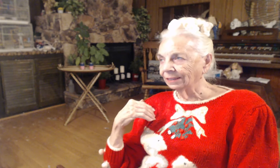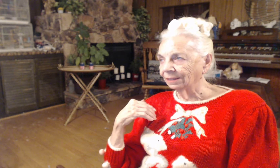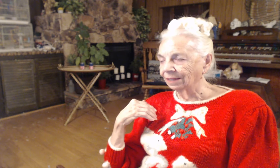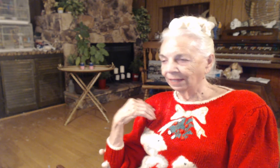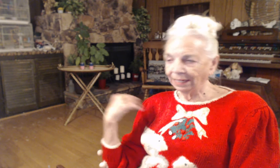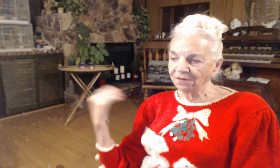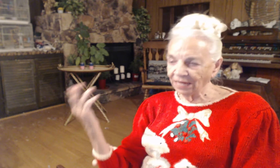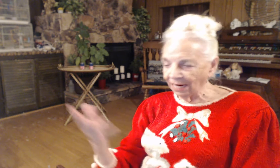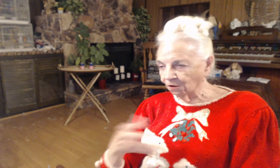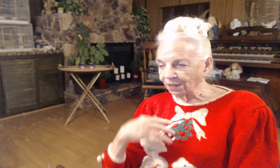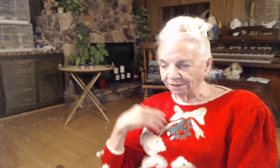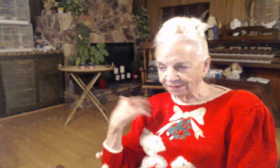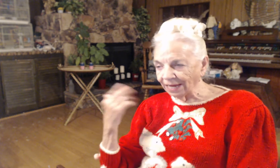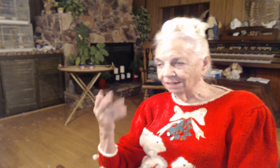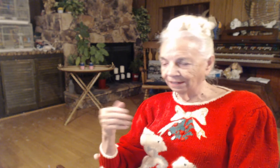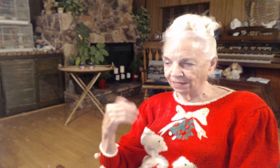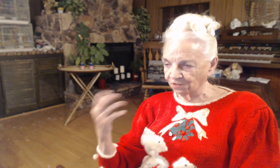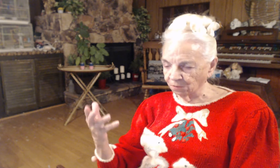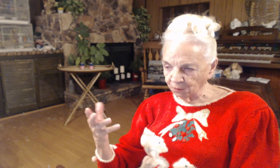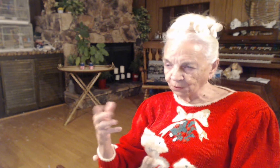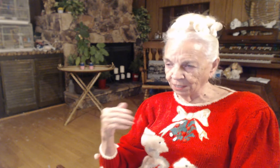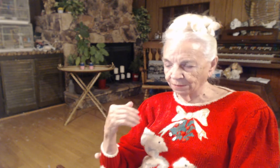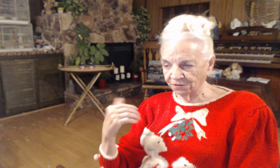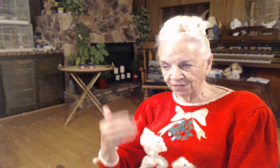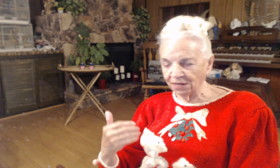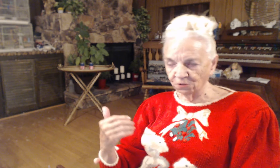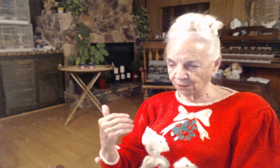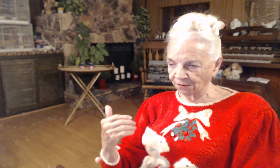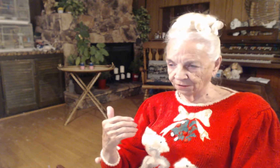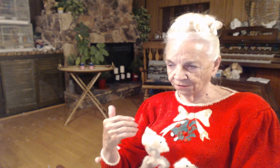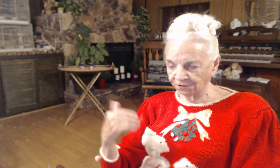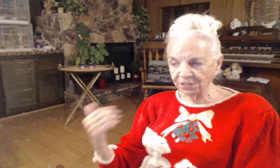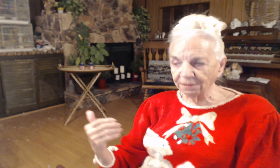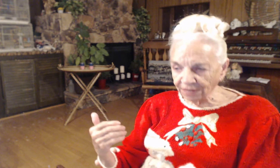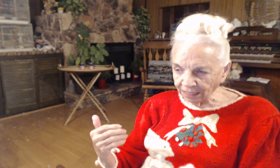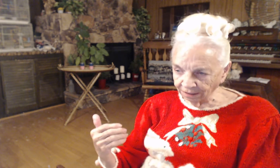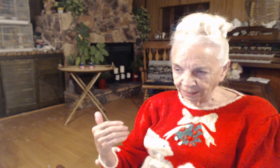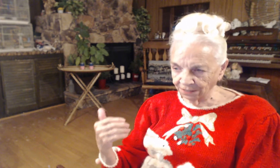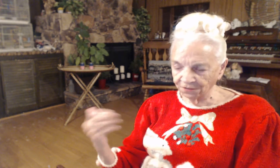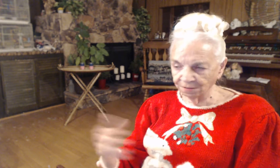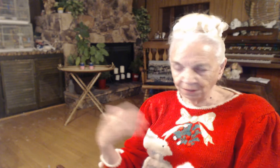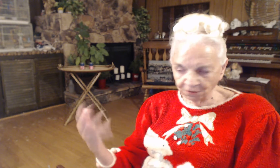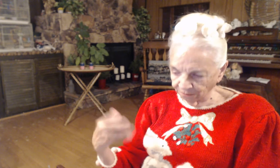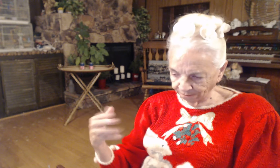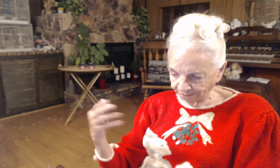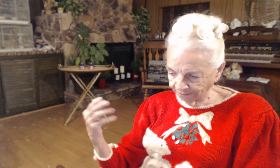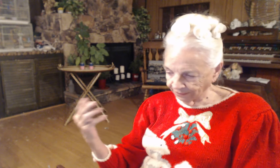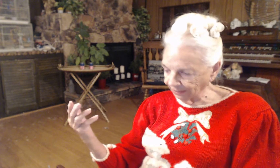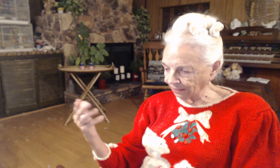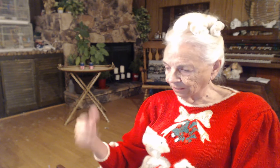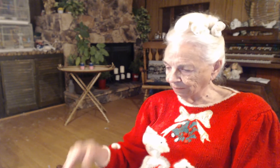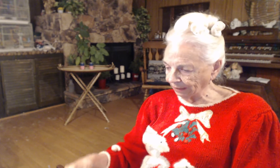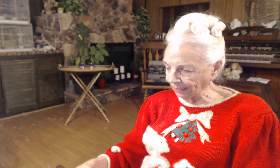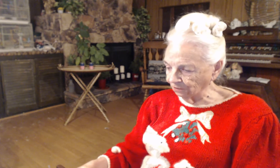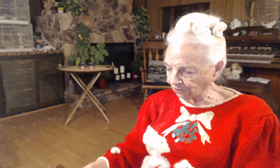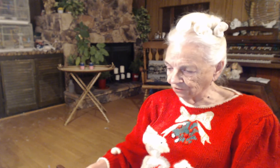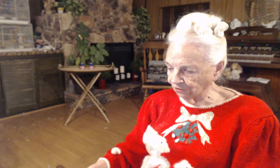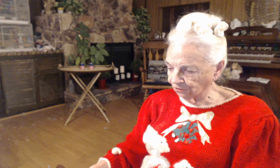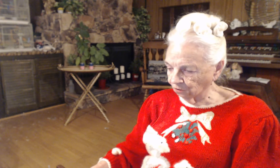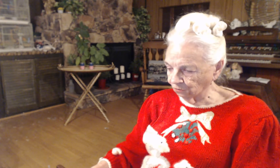In the area of Galilee is Capernaum, is Nazareth, is the Sea of Galilee, is some other cities. But now Jesus goes to